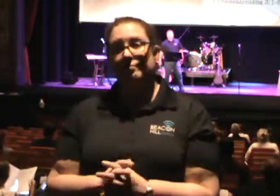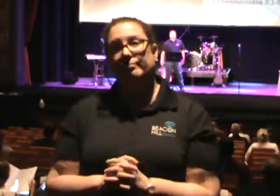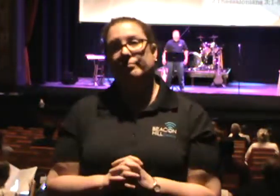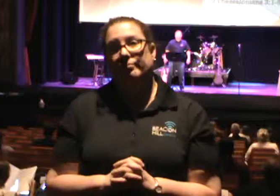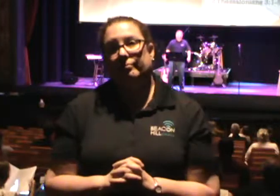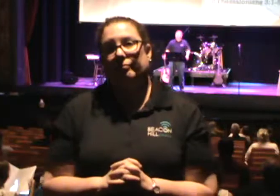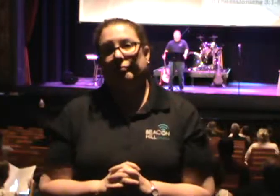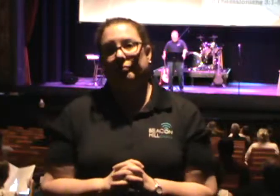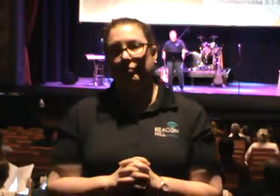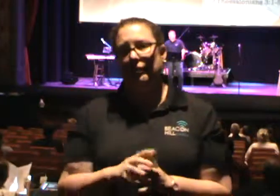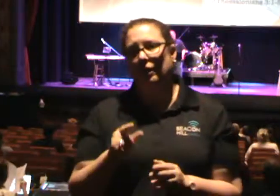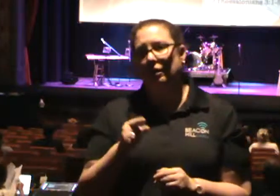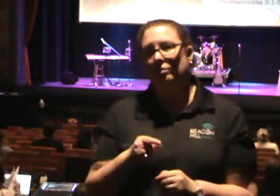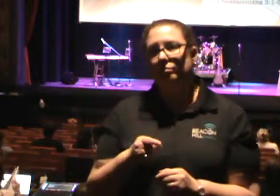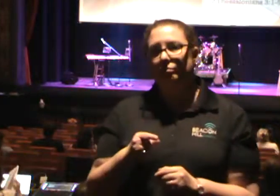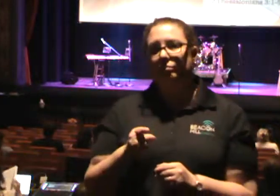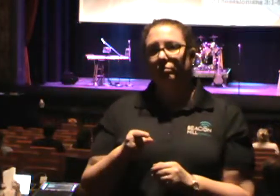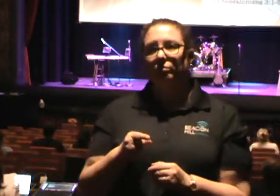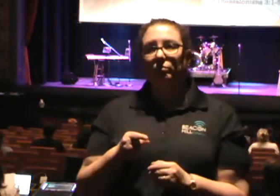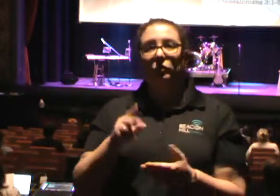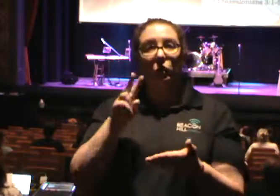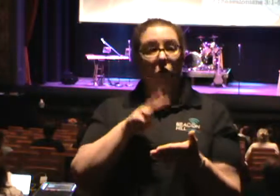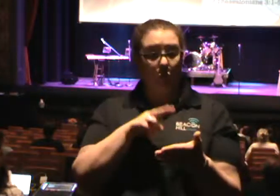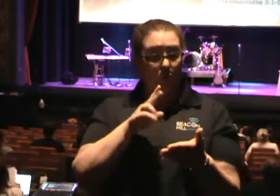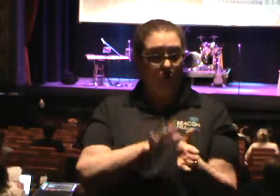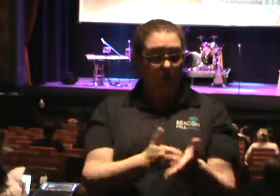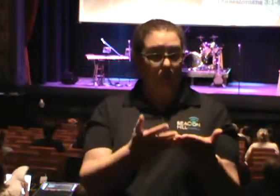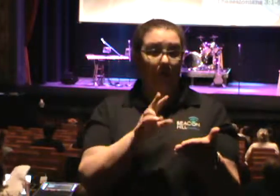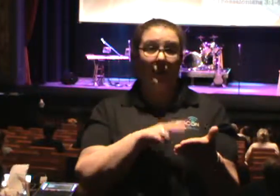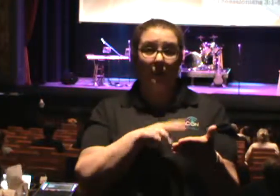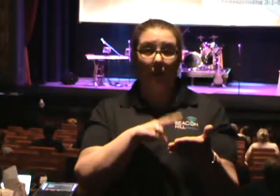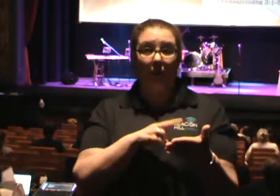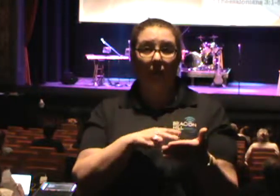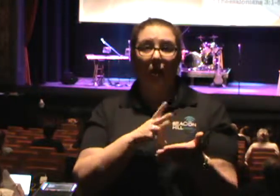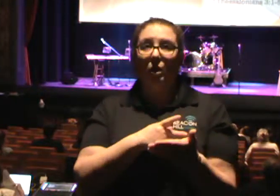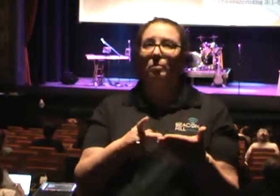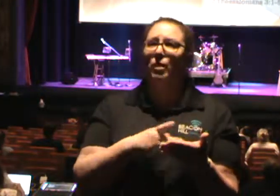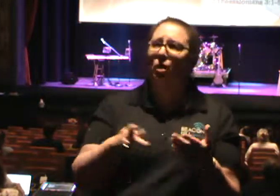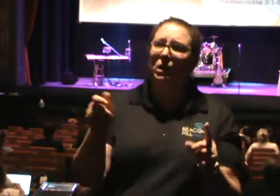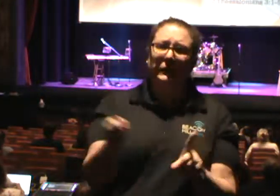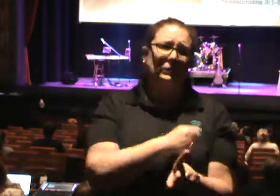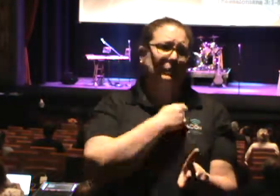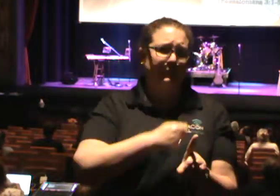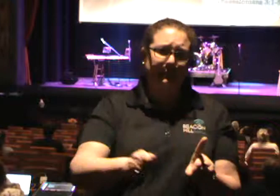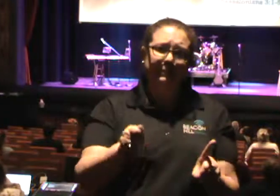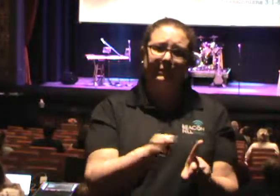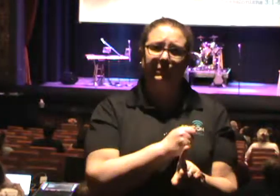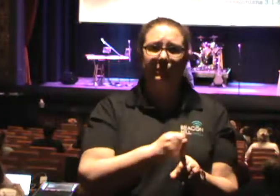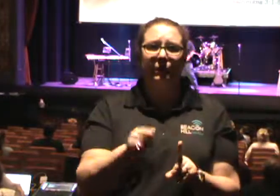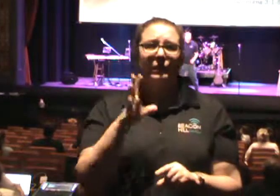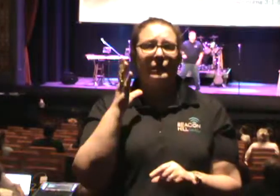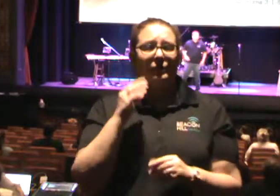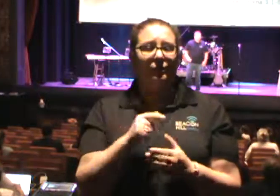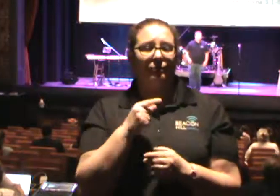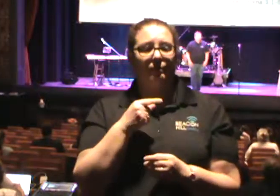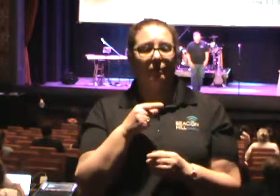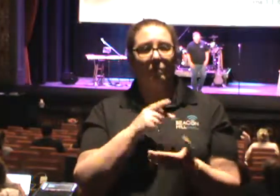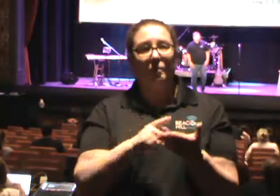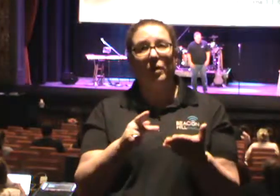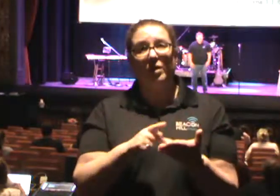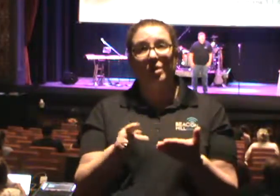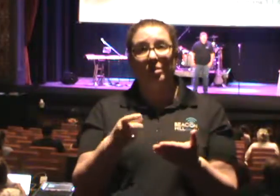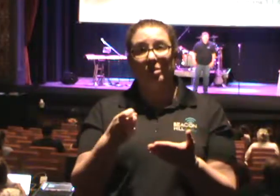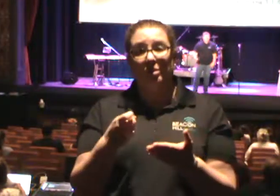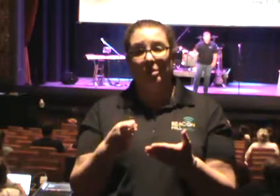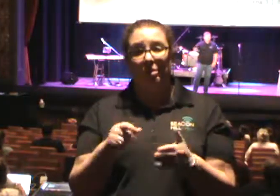And you look through the Bible, and Paul got beat up. He got literally killed,